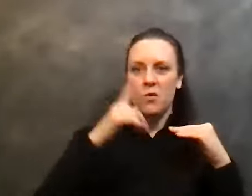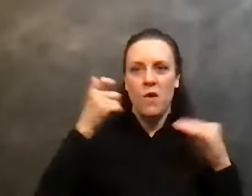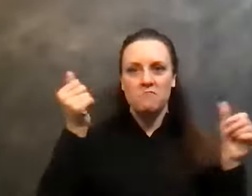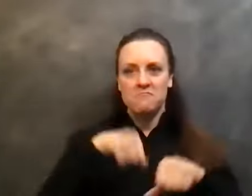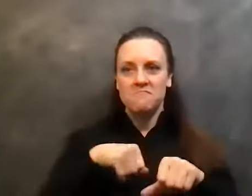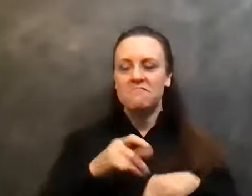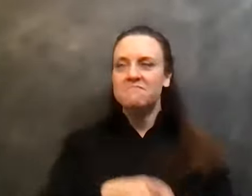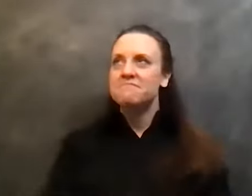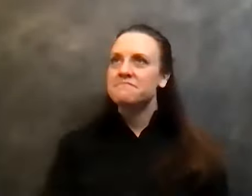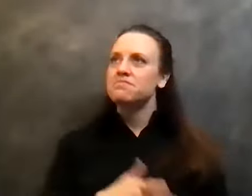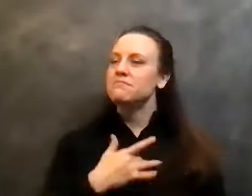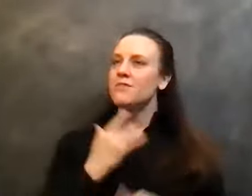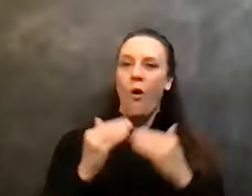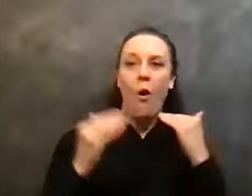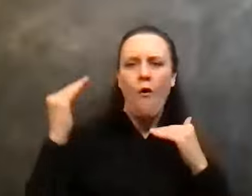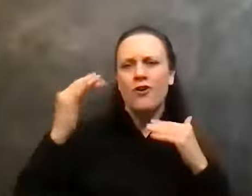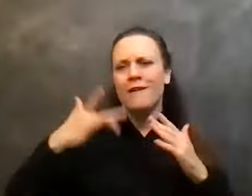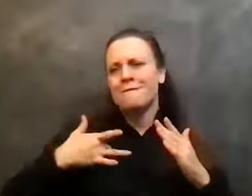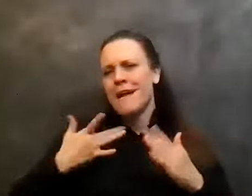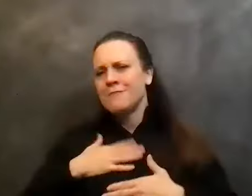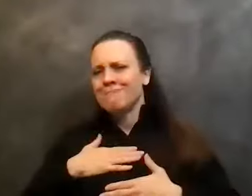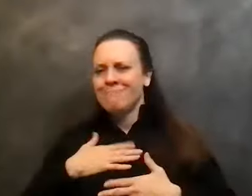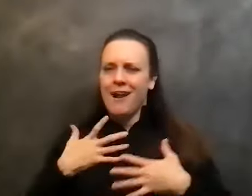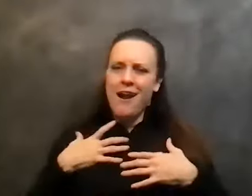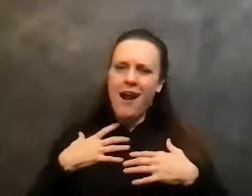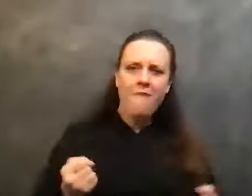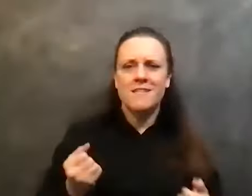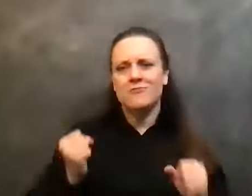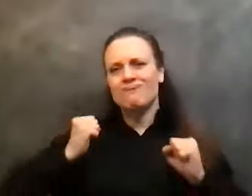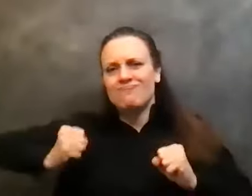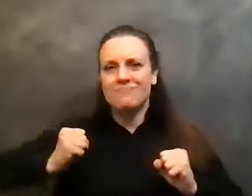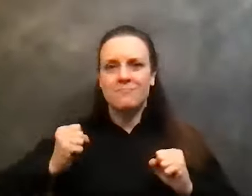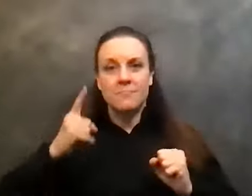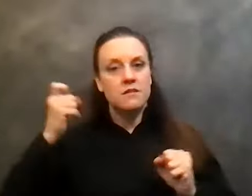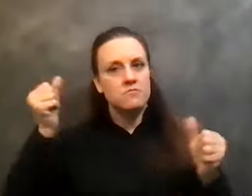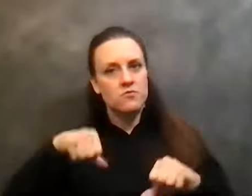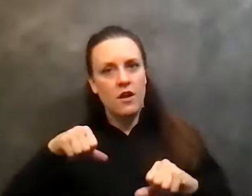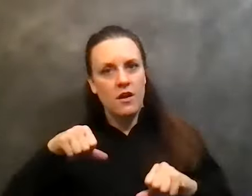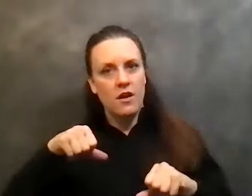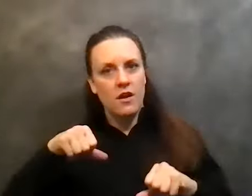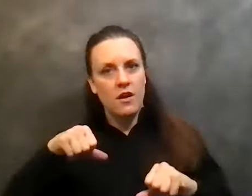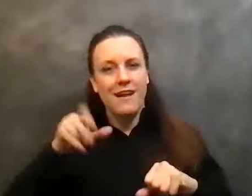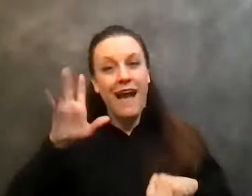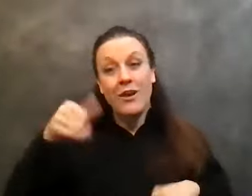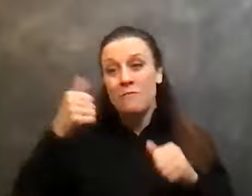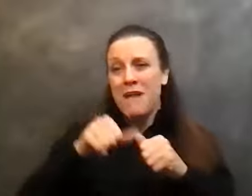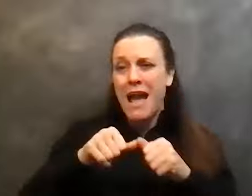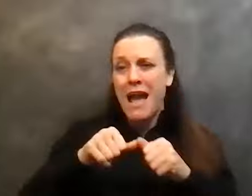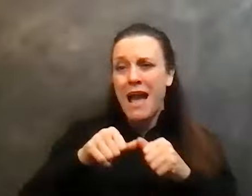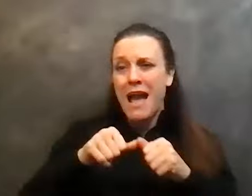overinflated sense of confidence. You know, I, you know, I can remember you guys, you guys, this is great. You guys are my